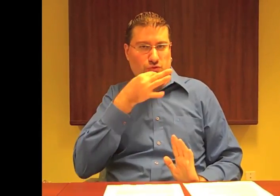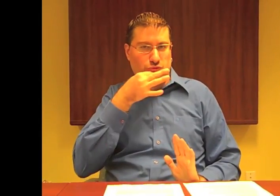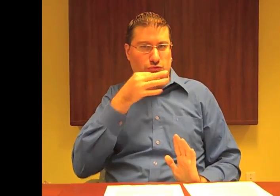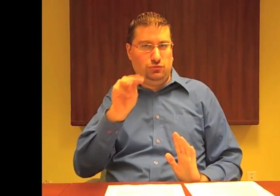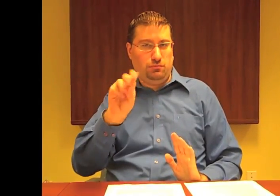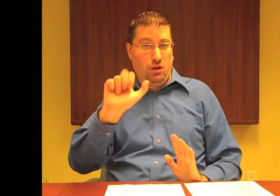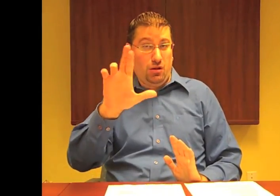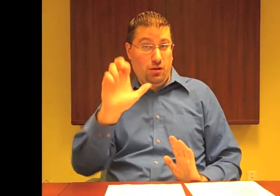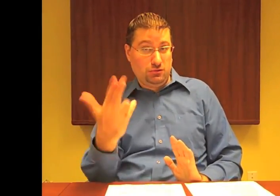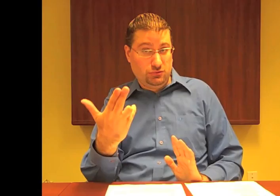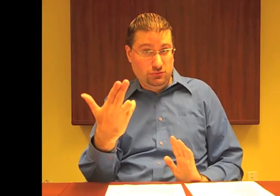again very soon in March.